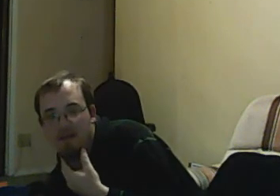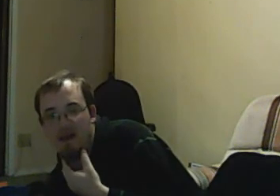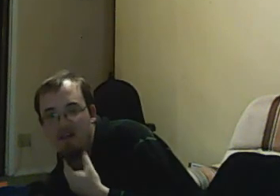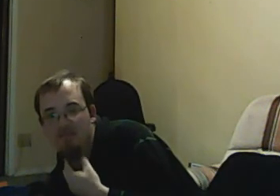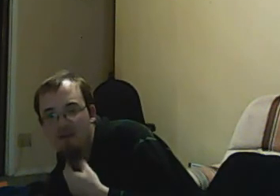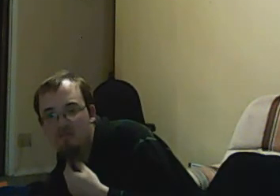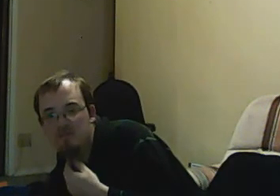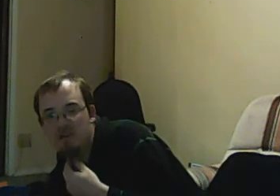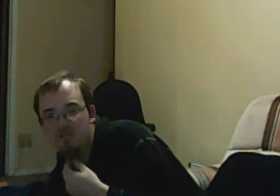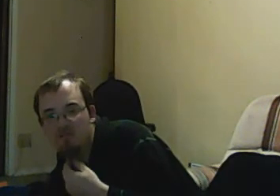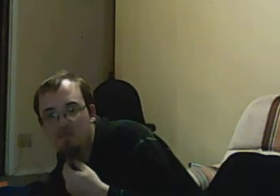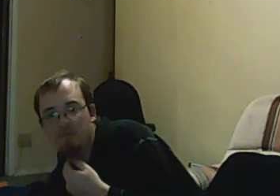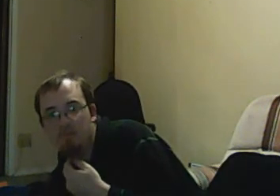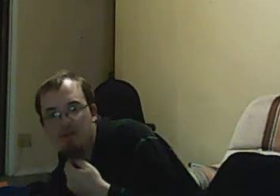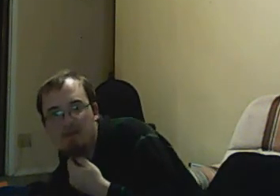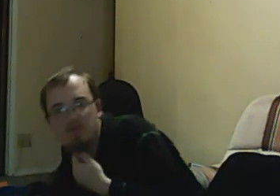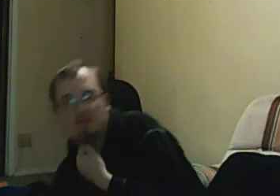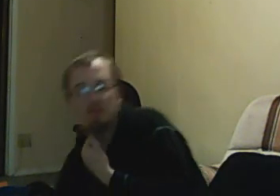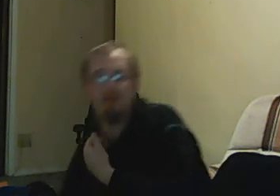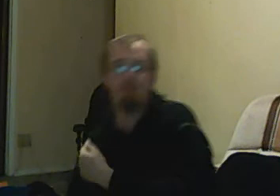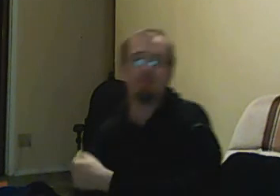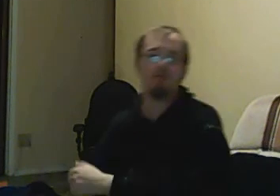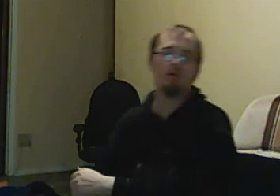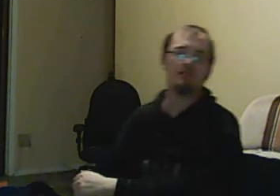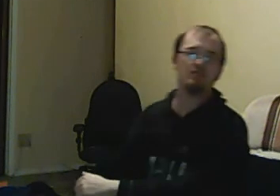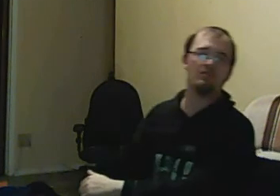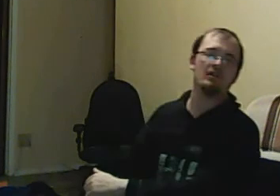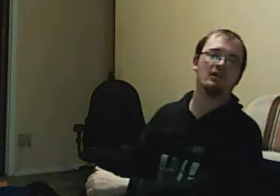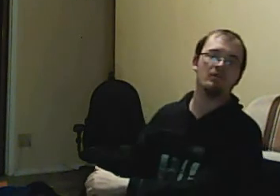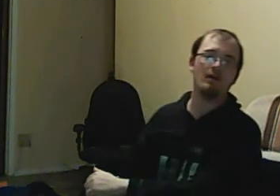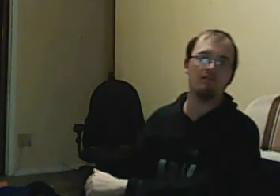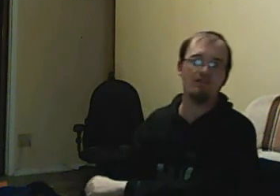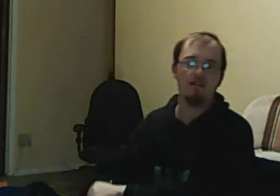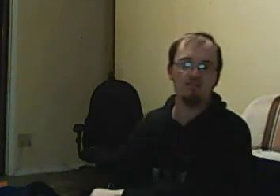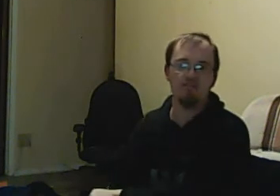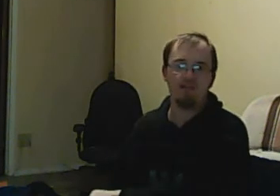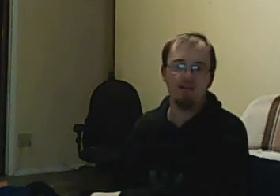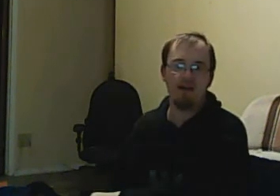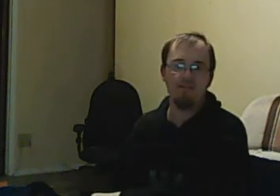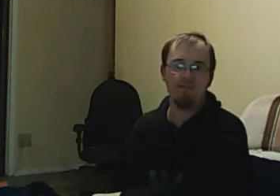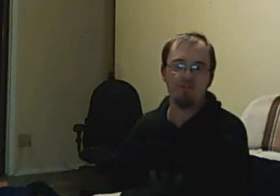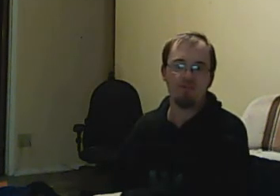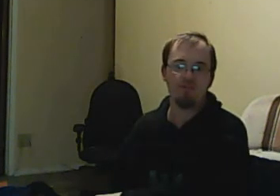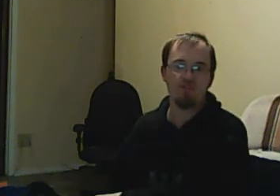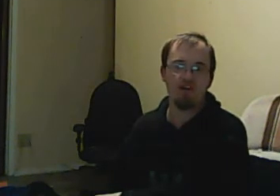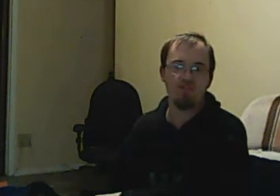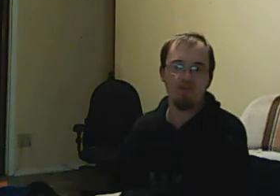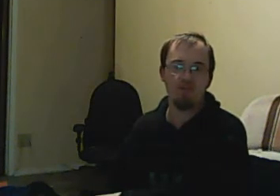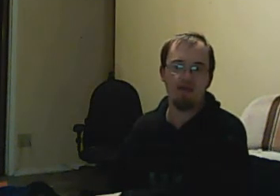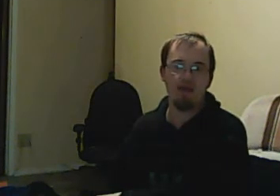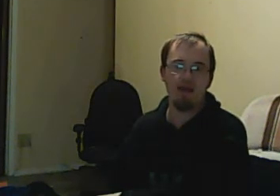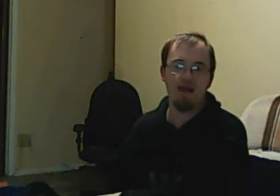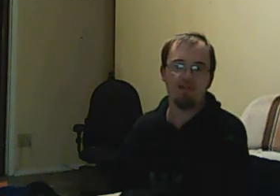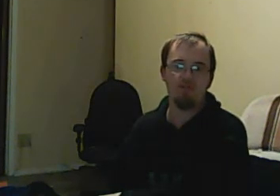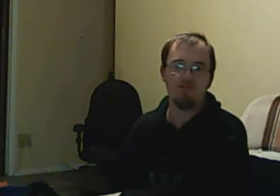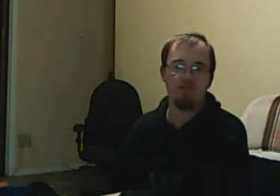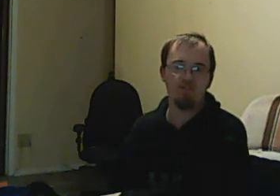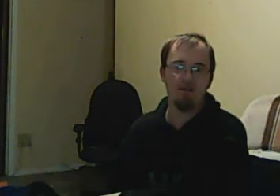As far as which characters would be left to deal with the repercussions, the writers decided to choose on Emma, Sean, Spinner, and also Jimmy,